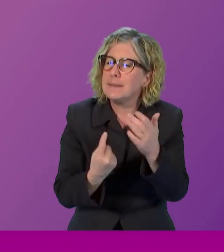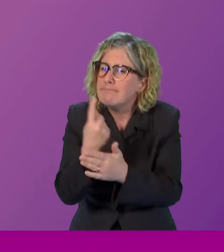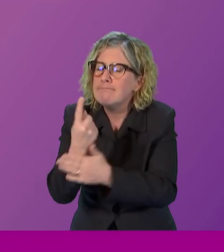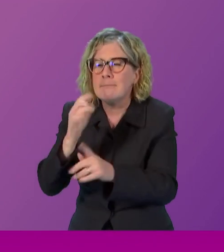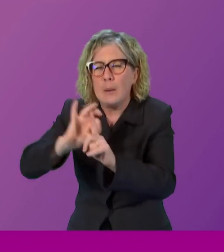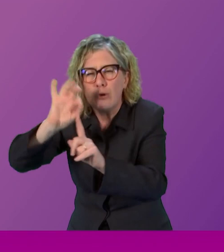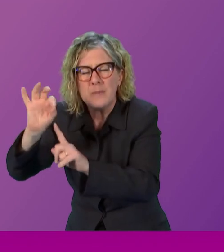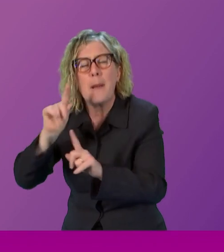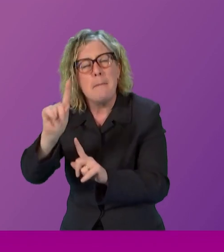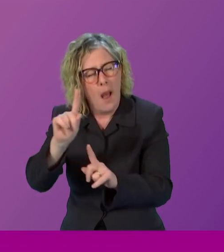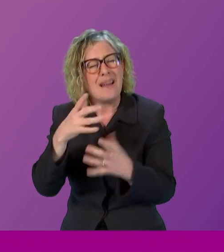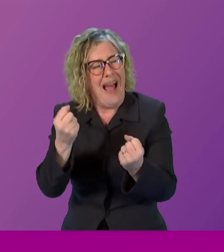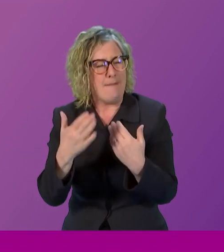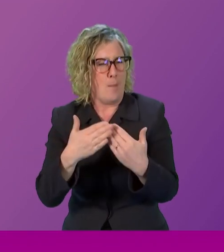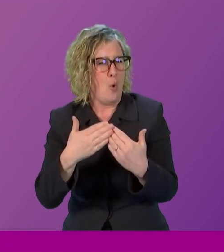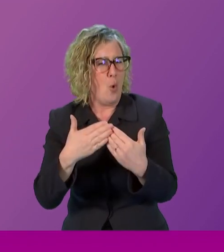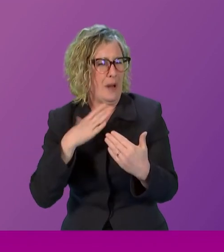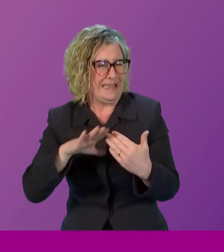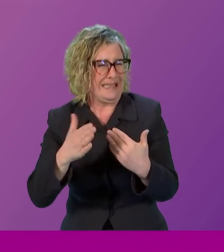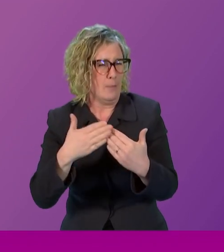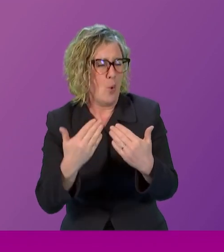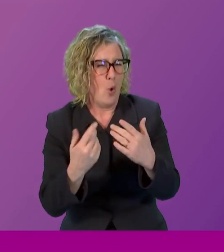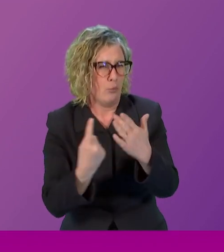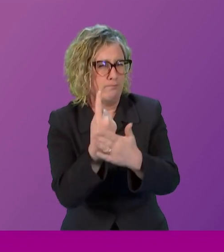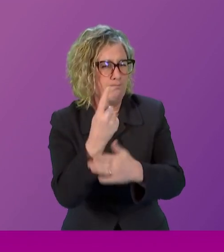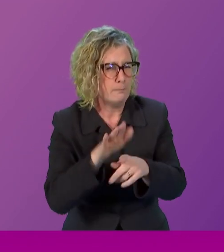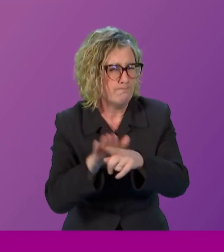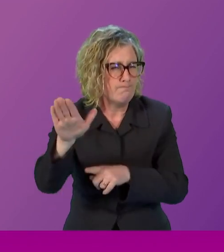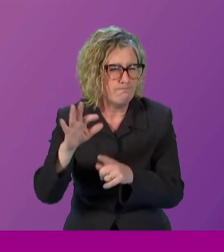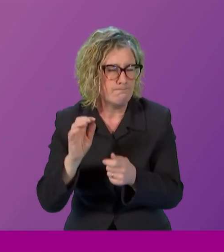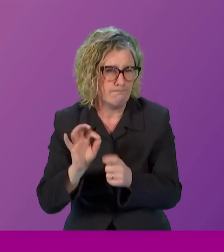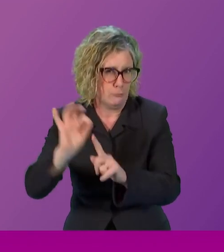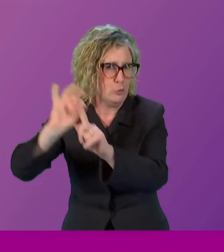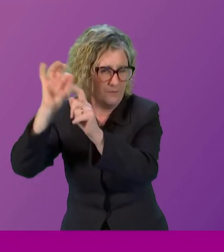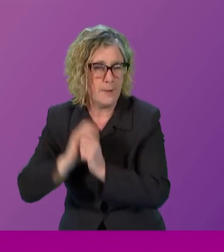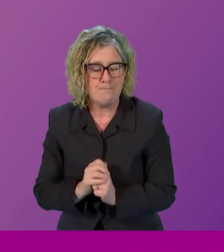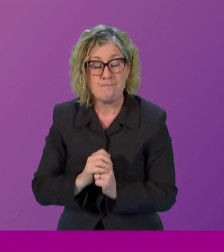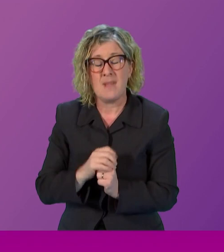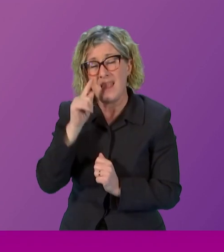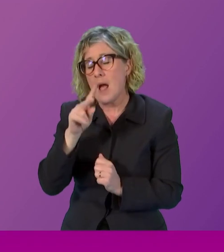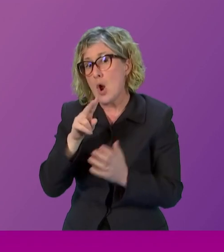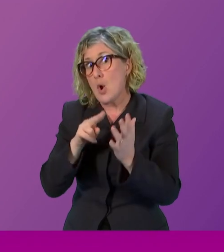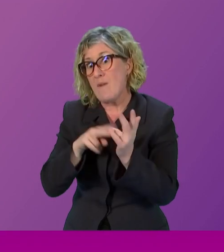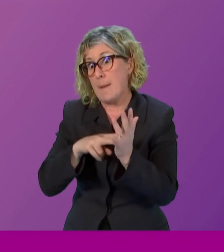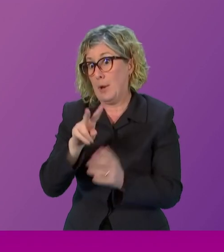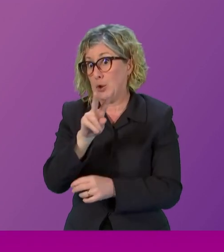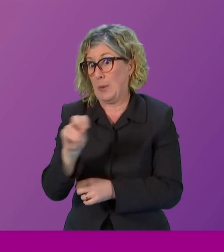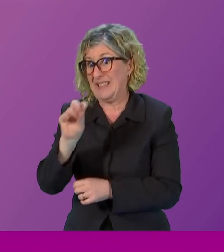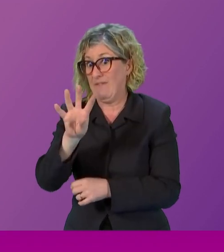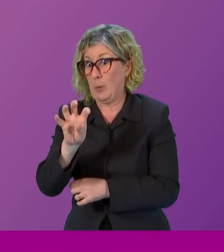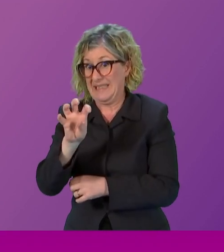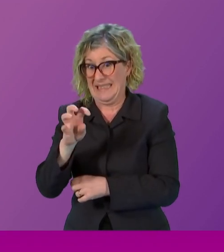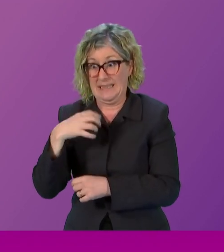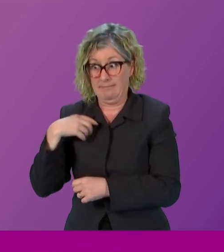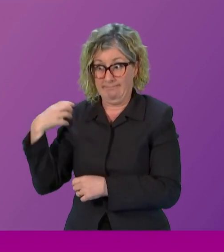make more progress. When I spoke in this chamber in November 2014 on the day I became first minister